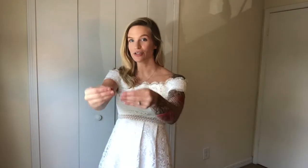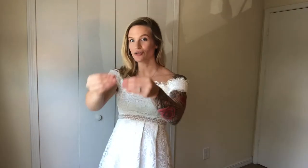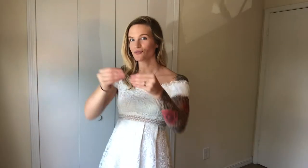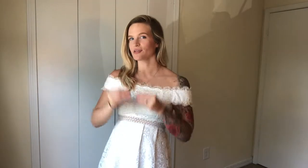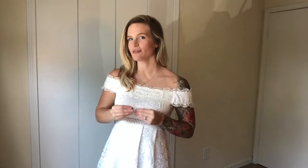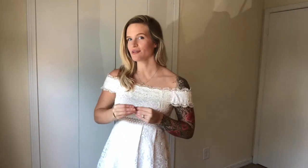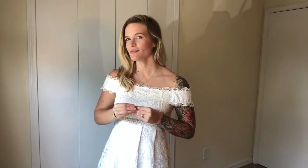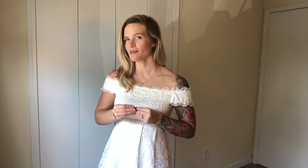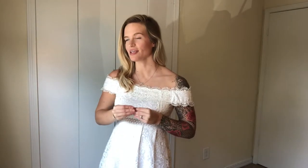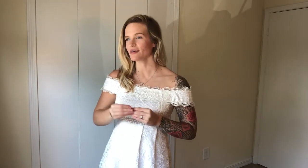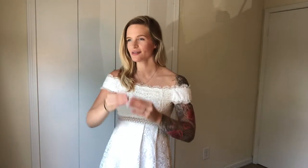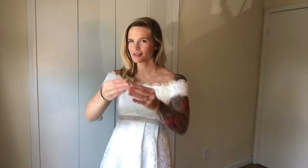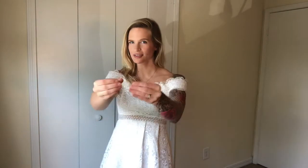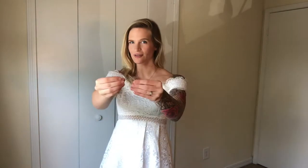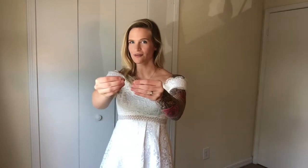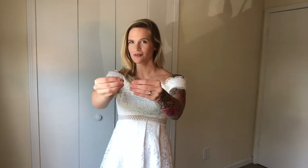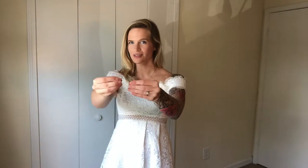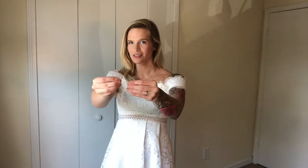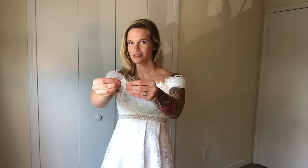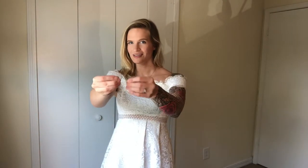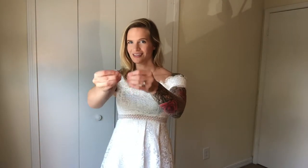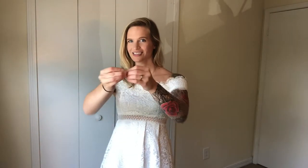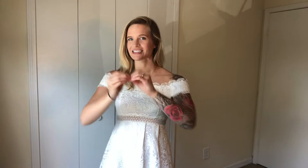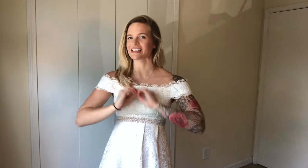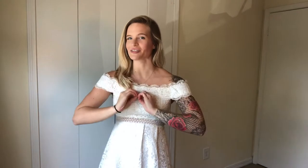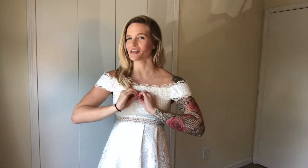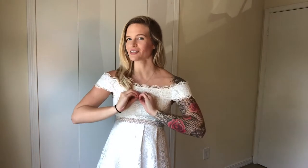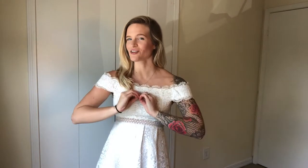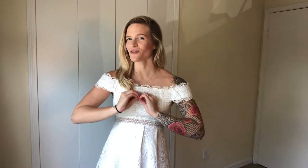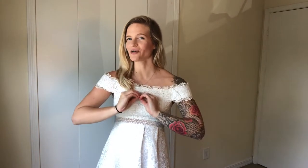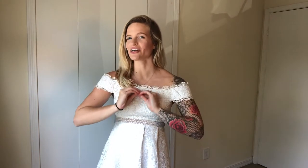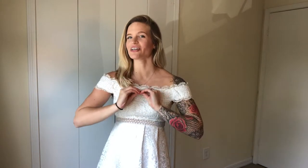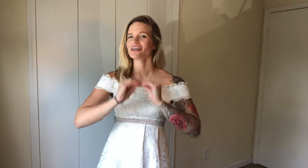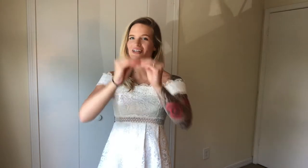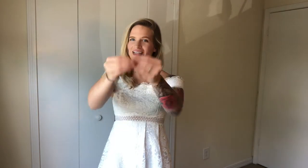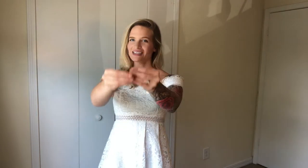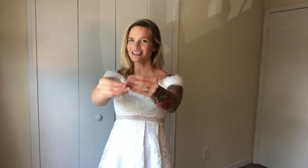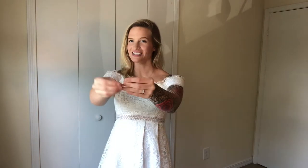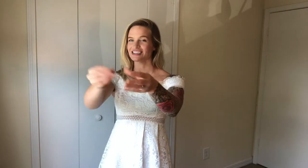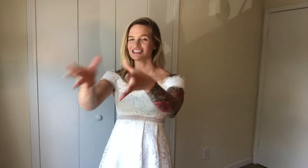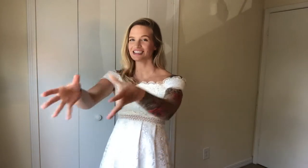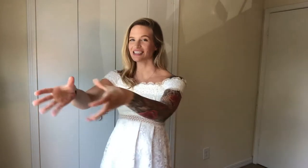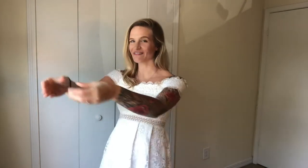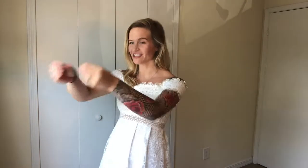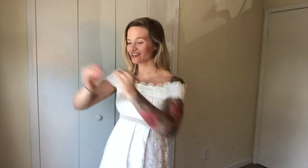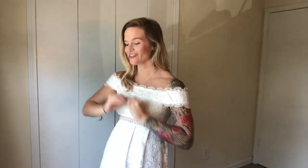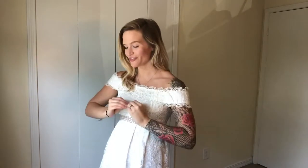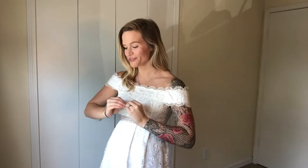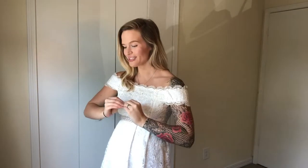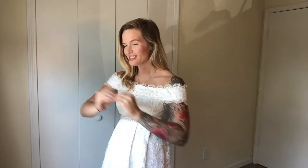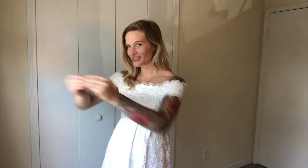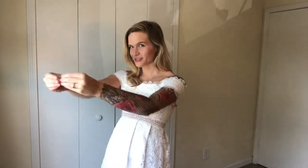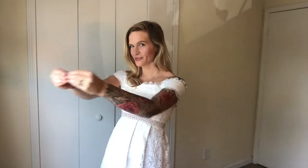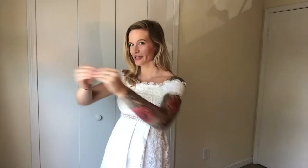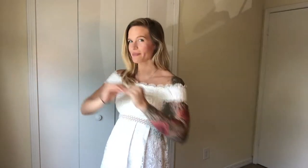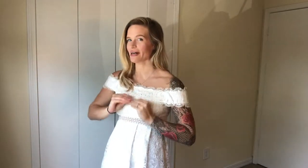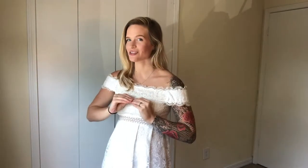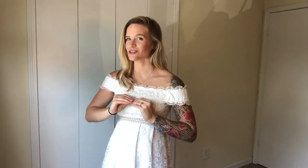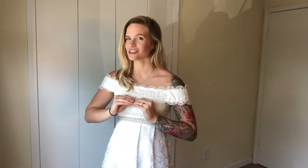You've given me, so that directional word, since she's giving you, you bring it back towards